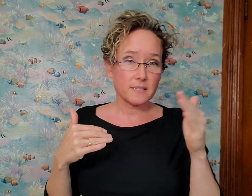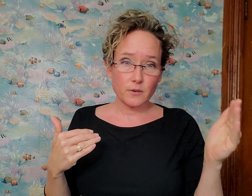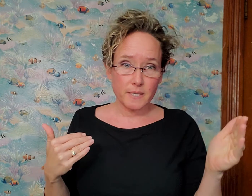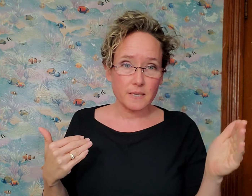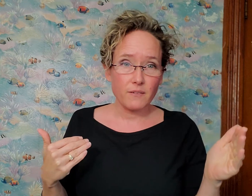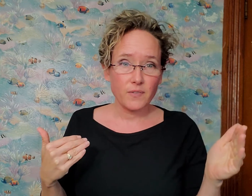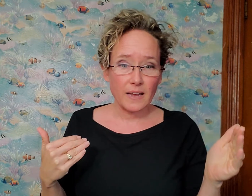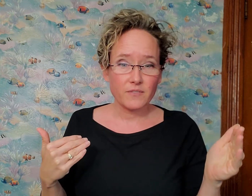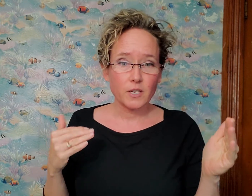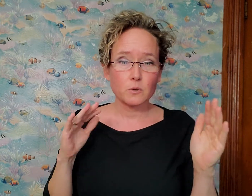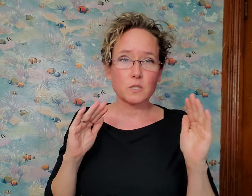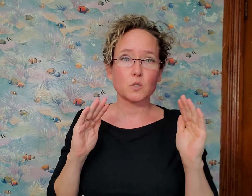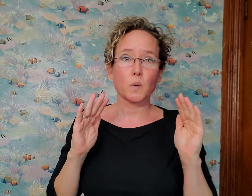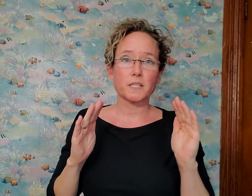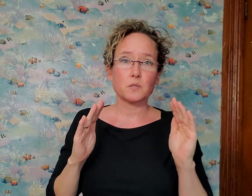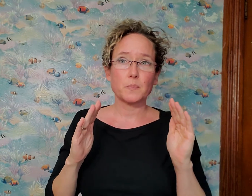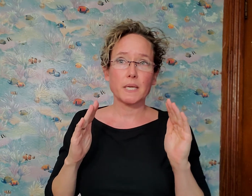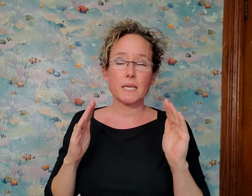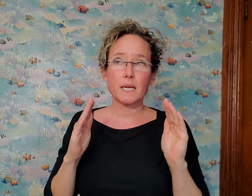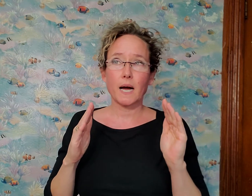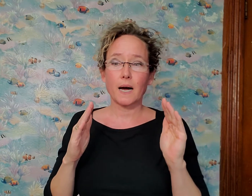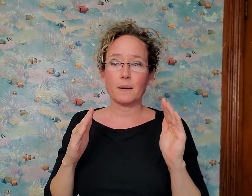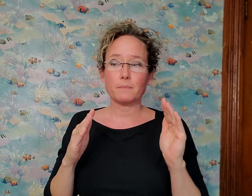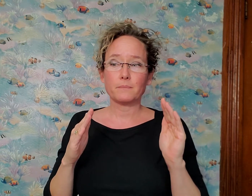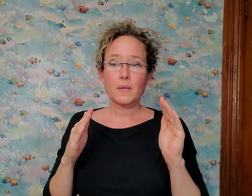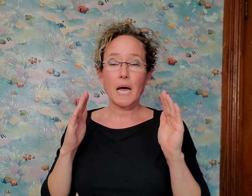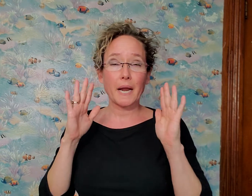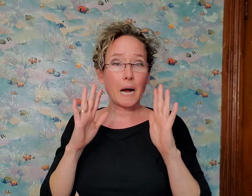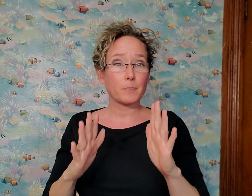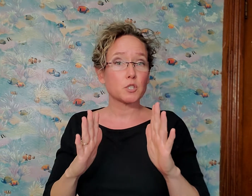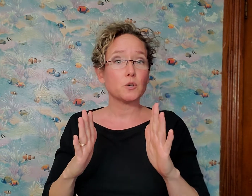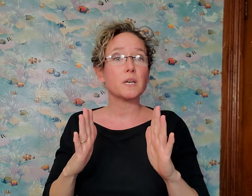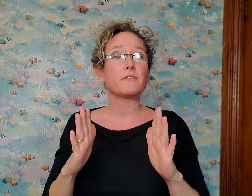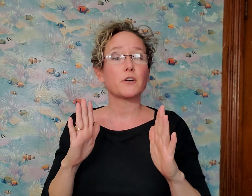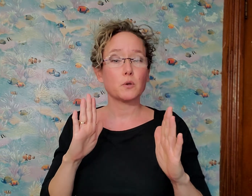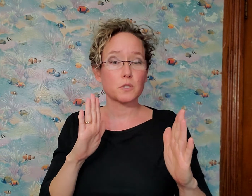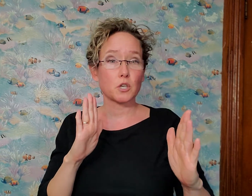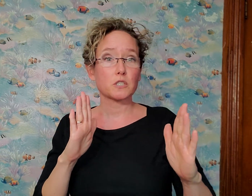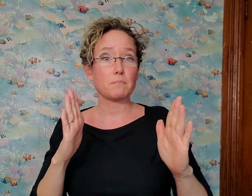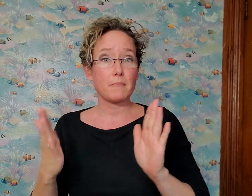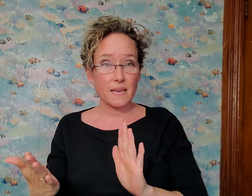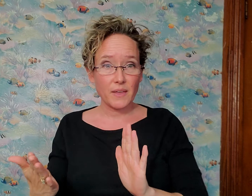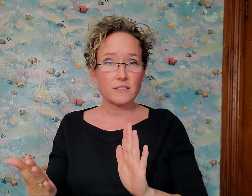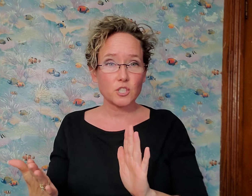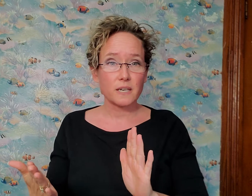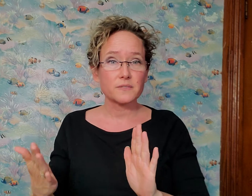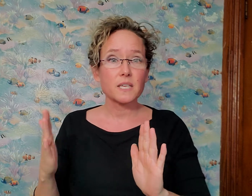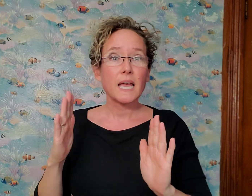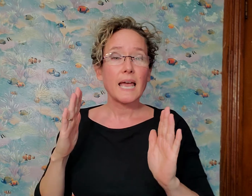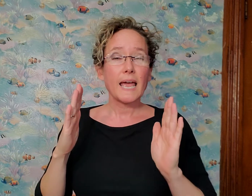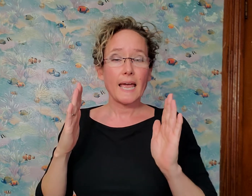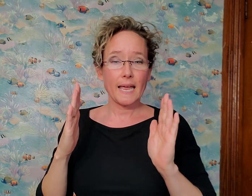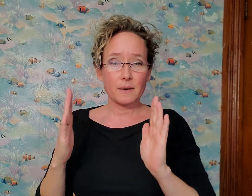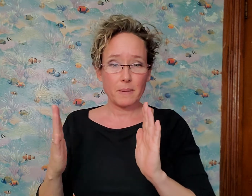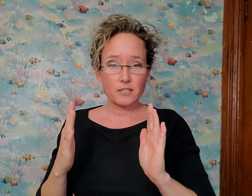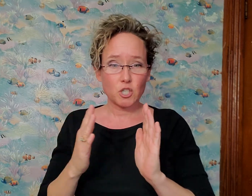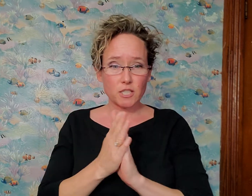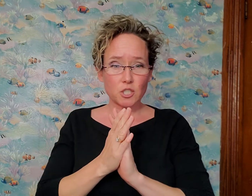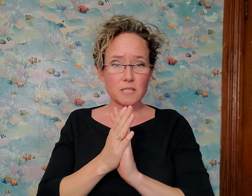series of five videos is going to be an opportunity for you to start to make that shift and make changes.